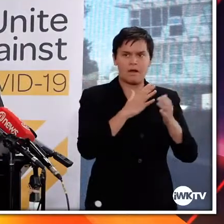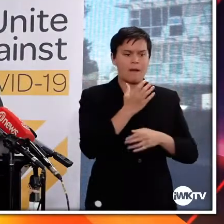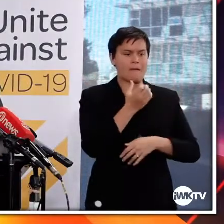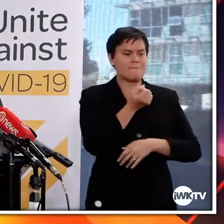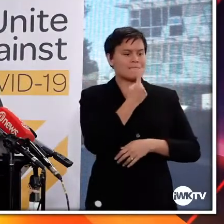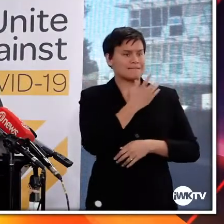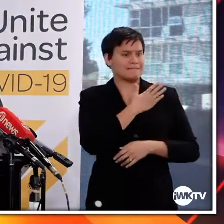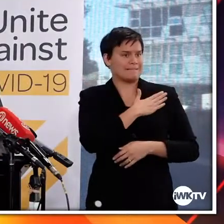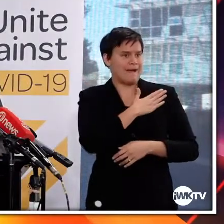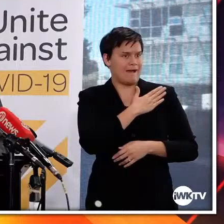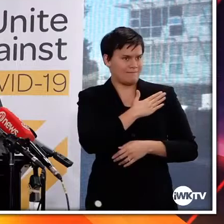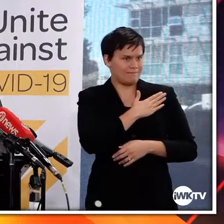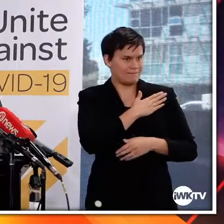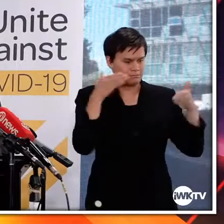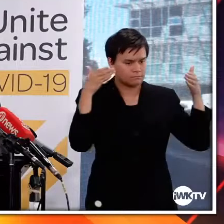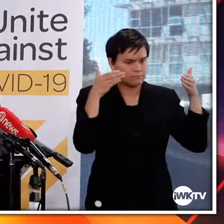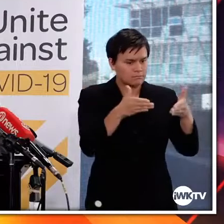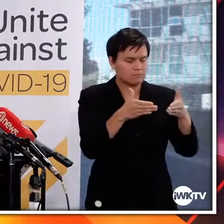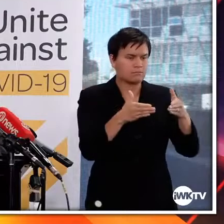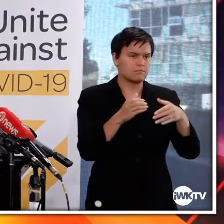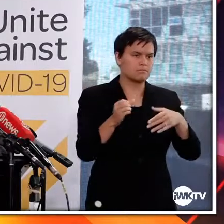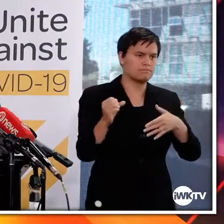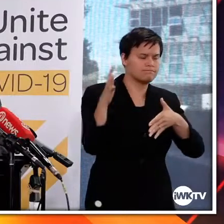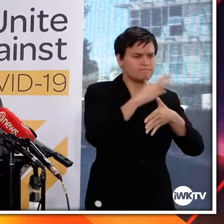efficacy are paramount considerations.